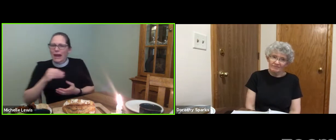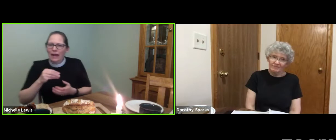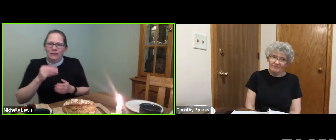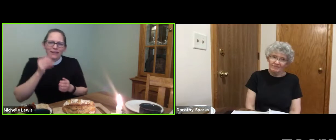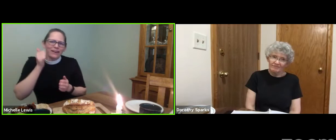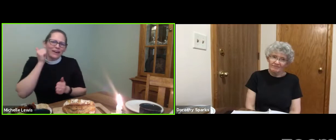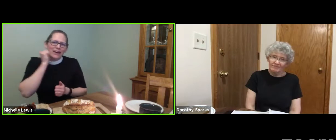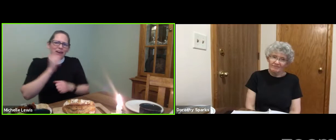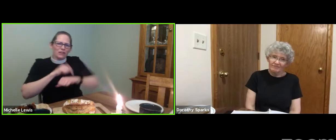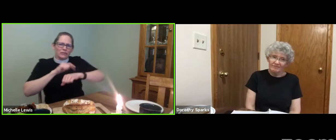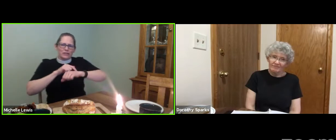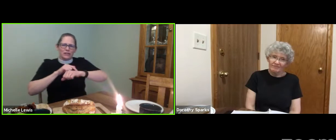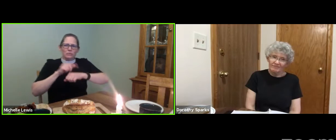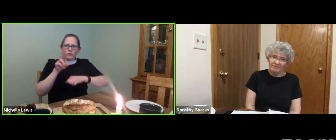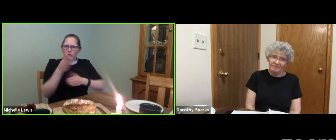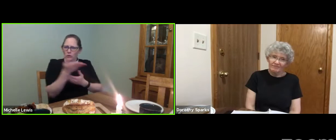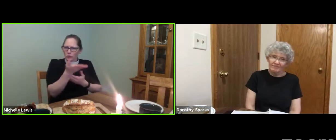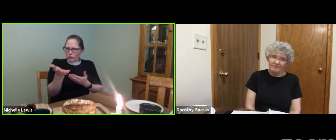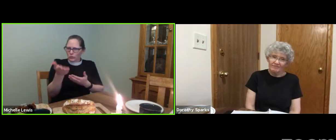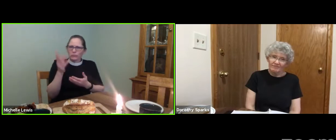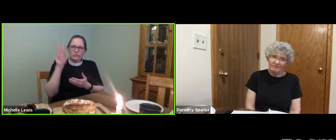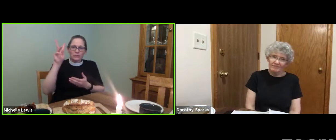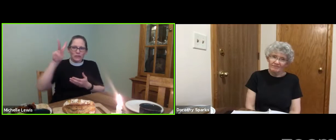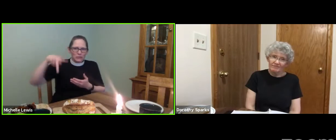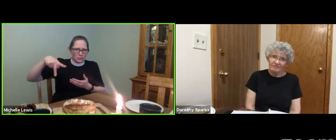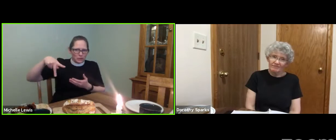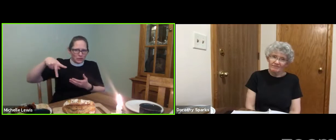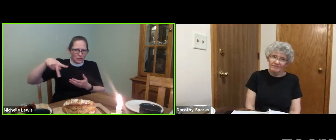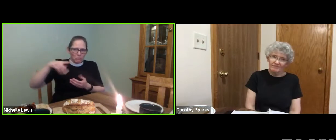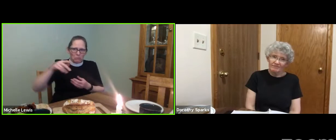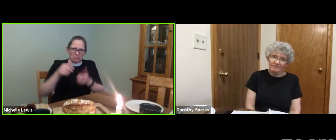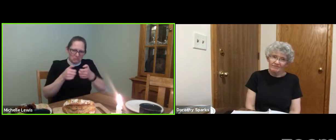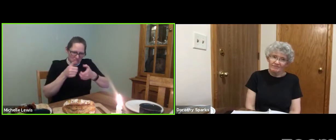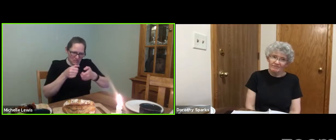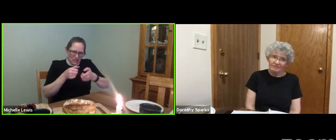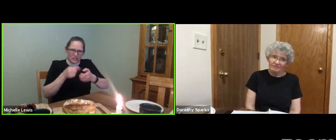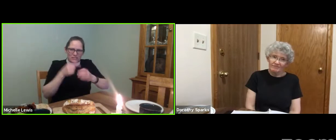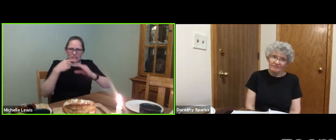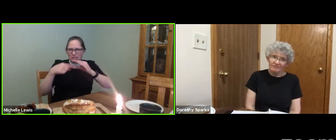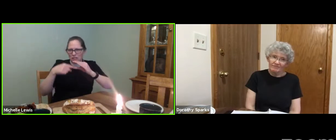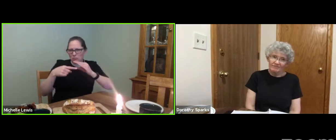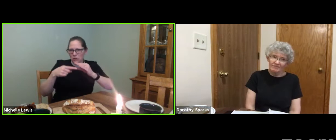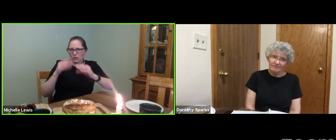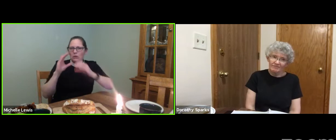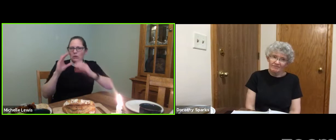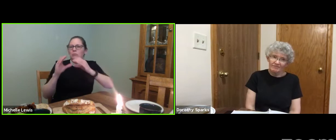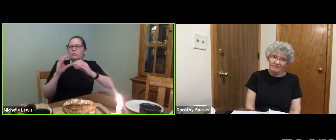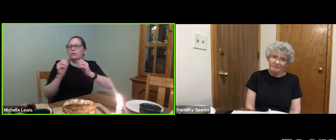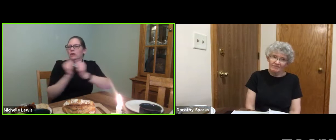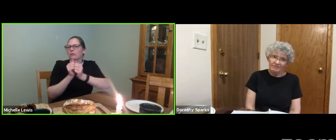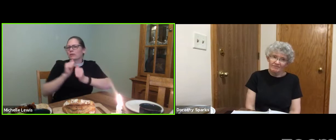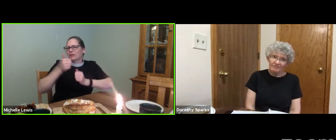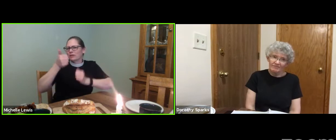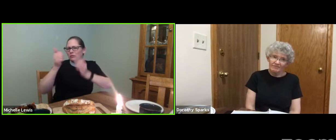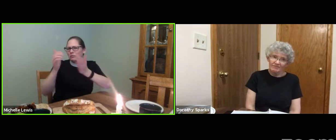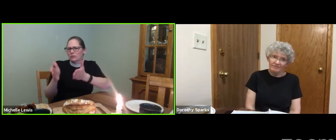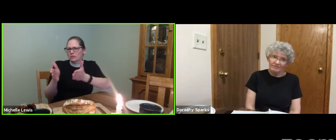And every time we take time to video phone someone,